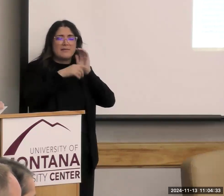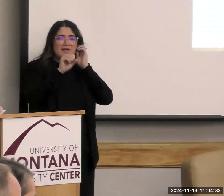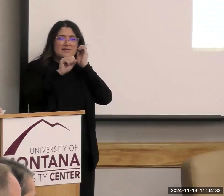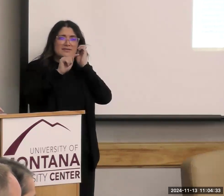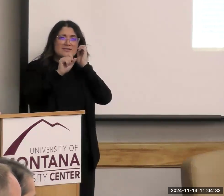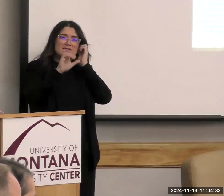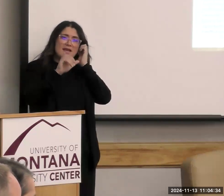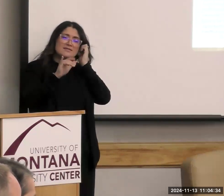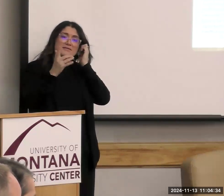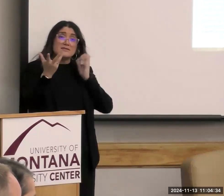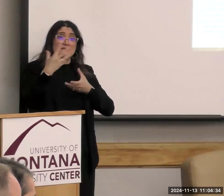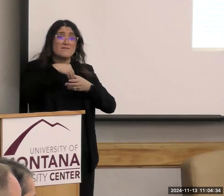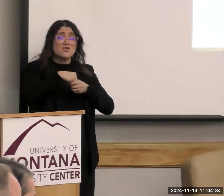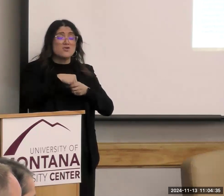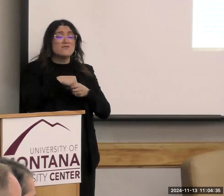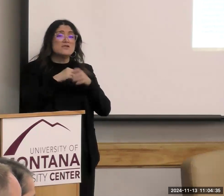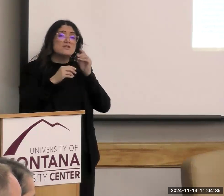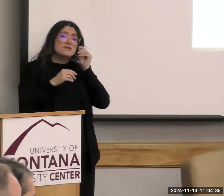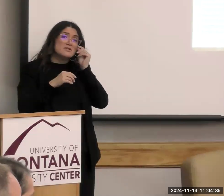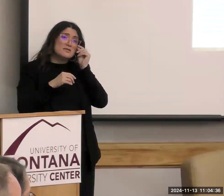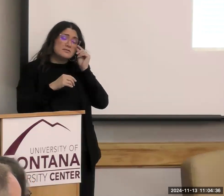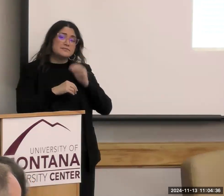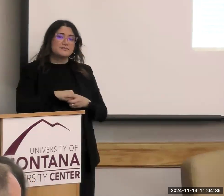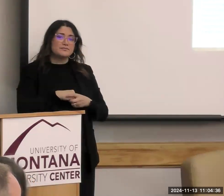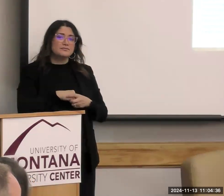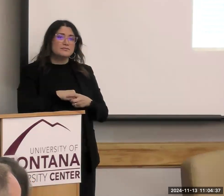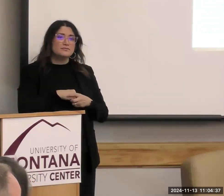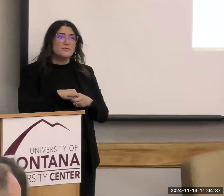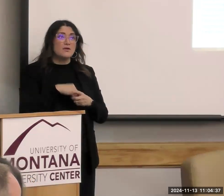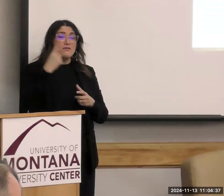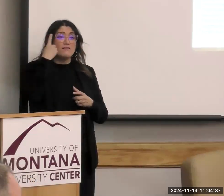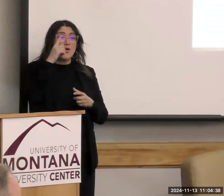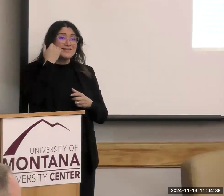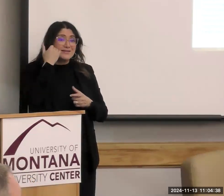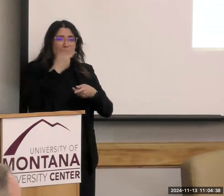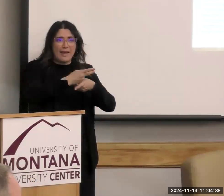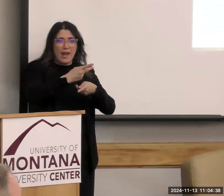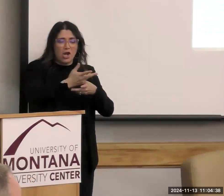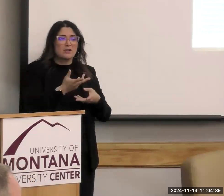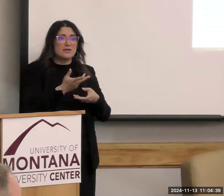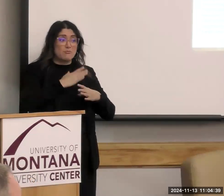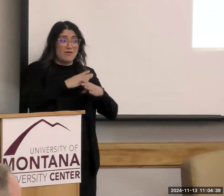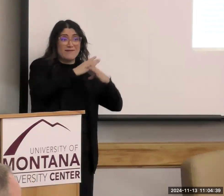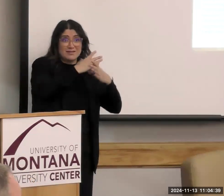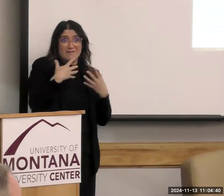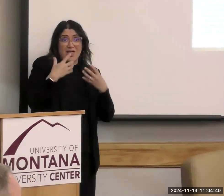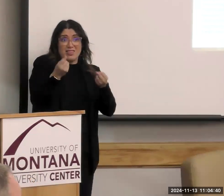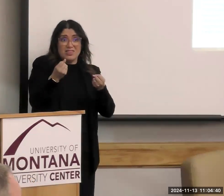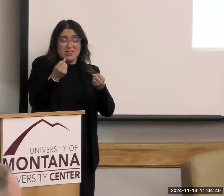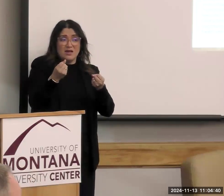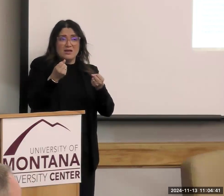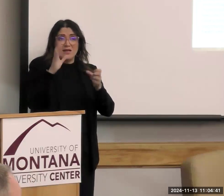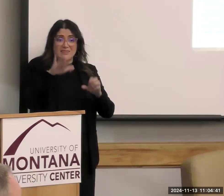involved in, in making dental care and dental preventive health appropriate